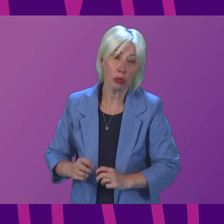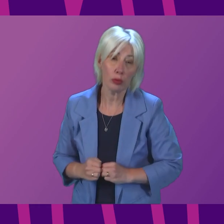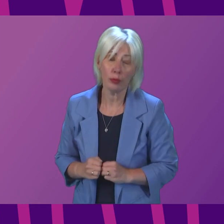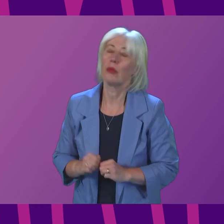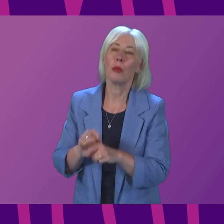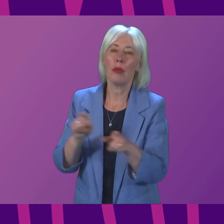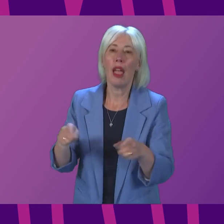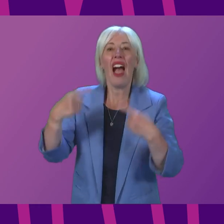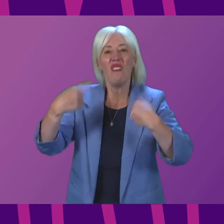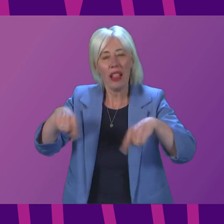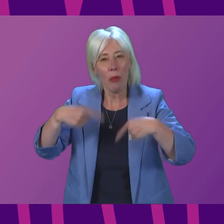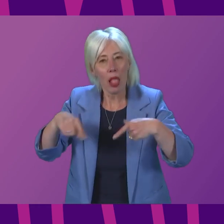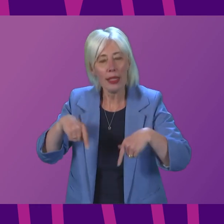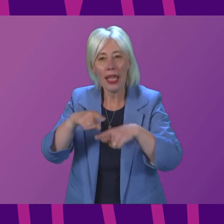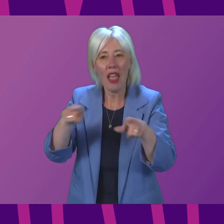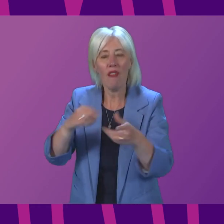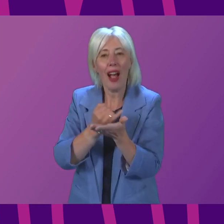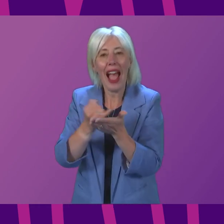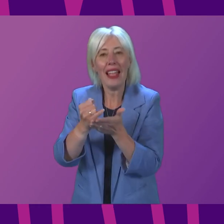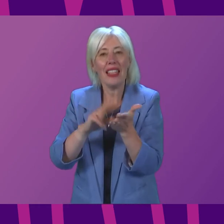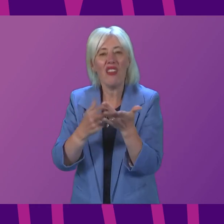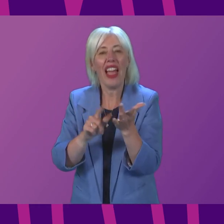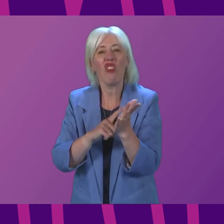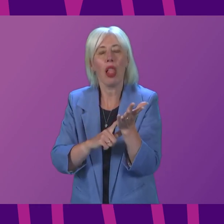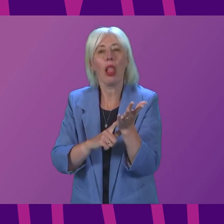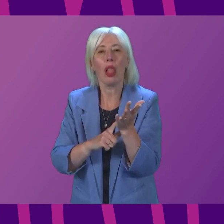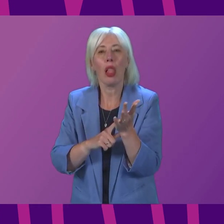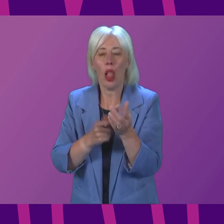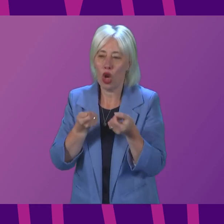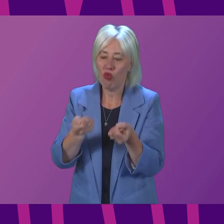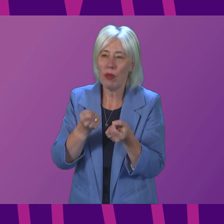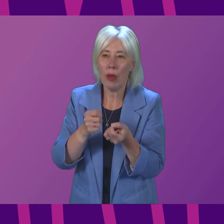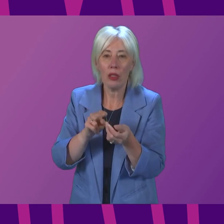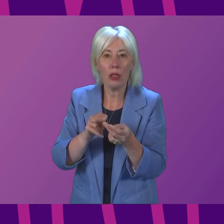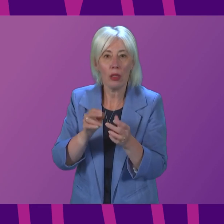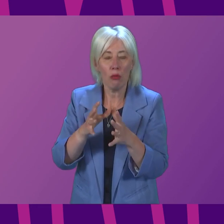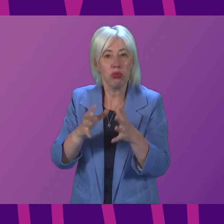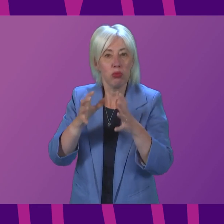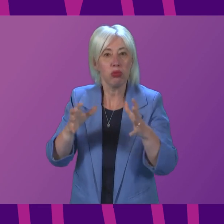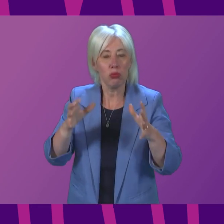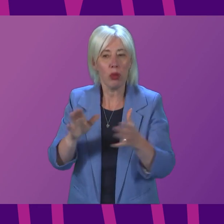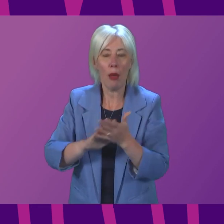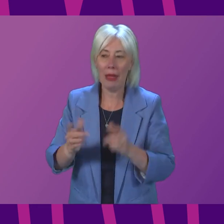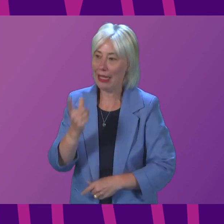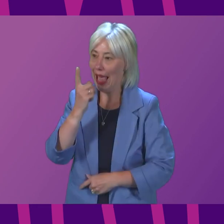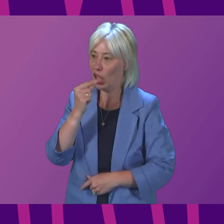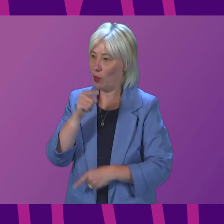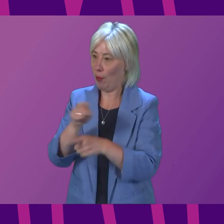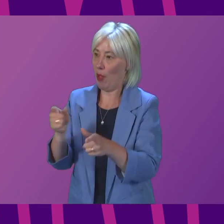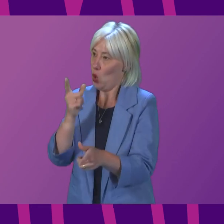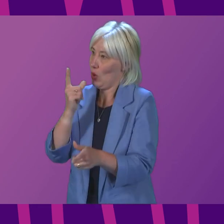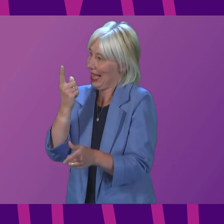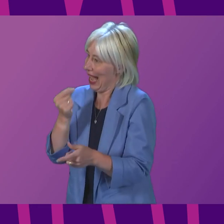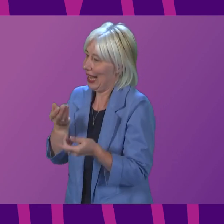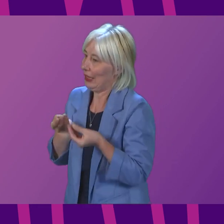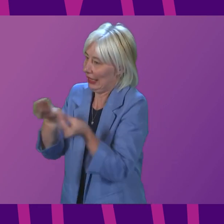availability of antiviral treatment is continuing to develop and increase, and therefore the eligibility of people to be treated